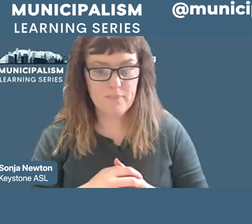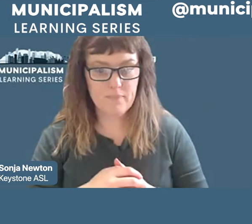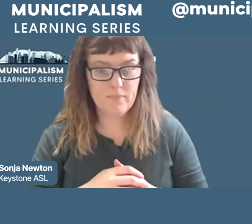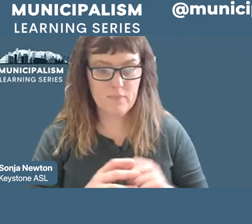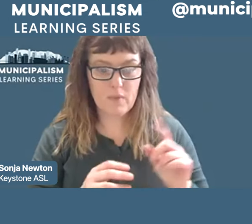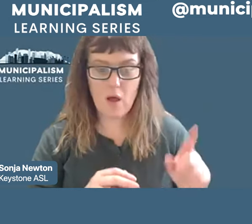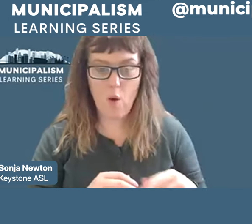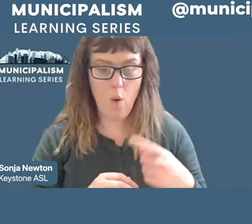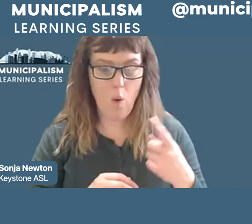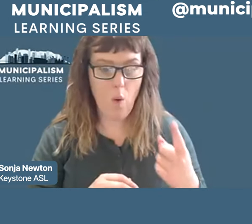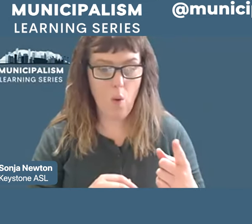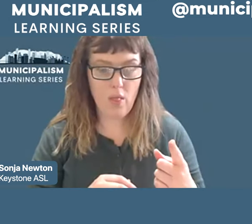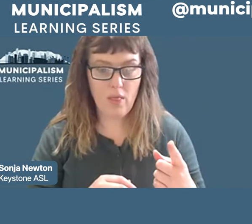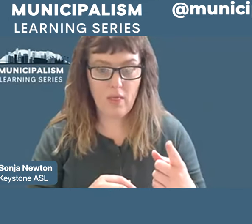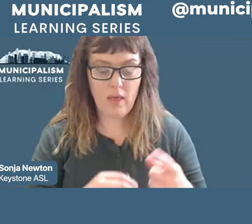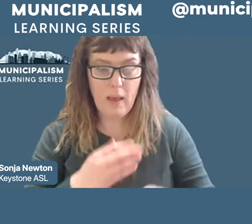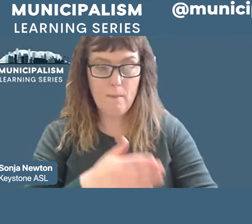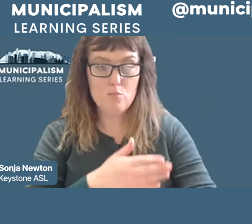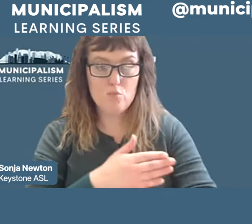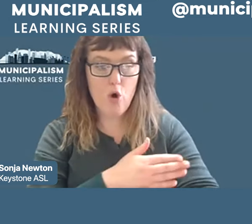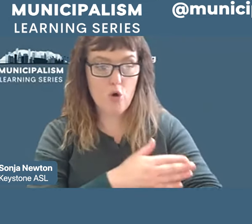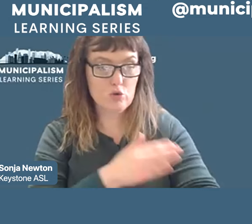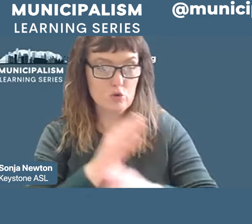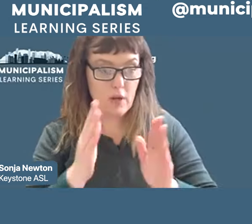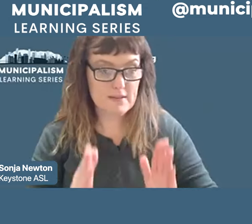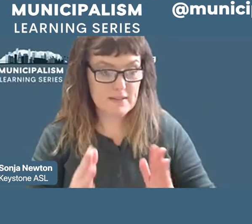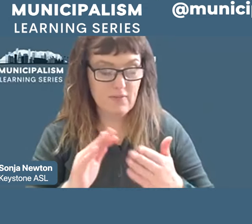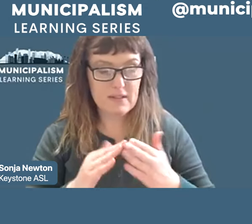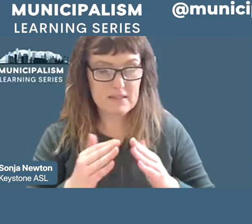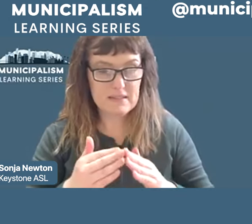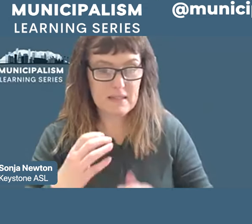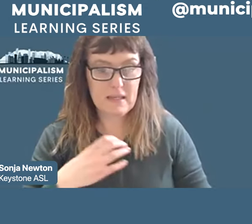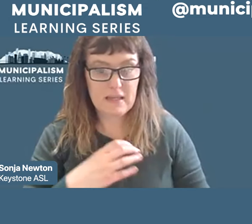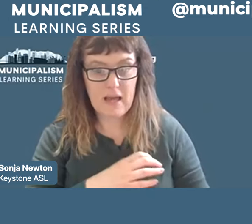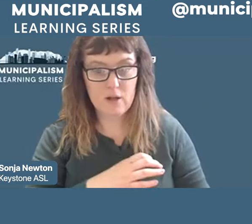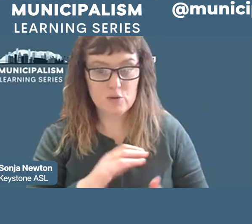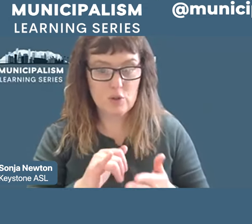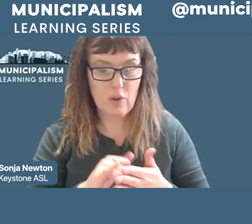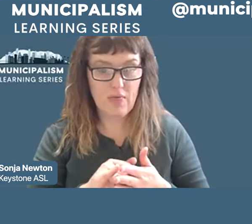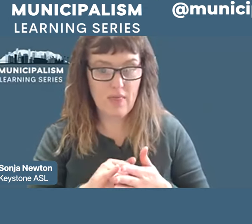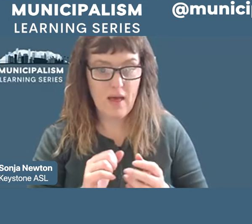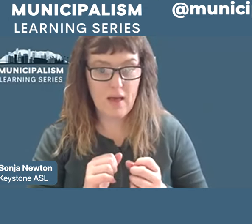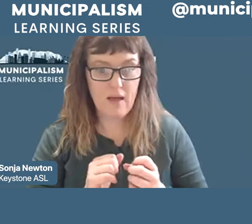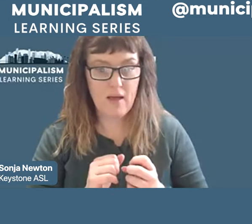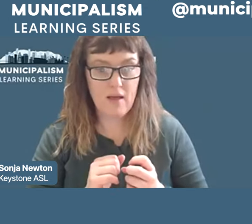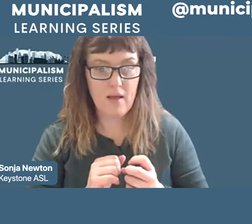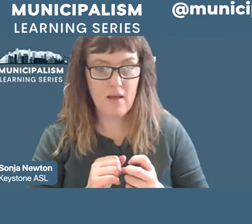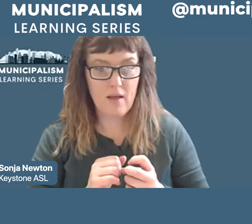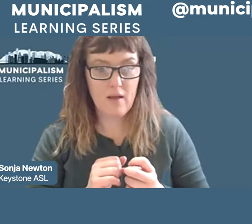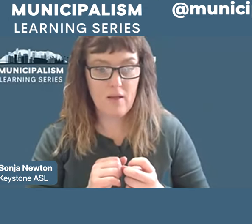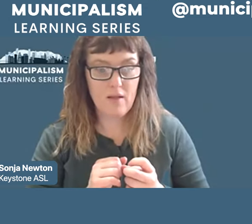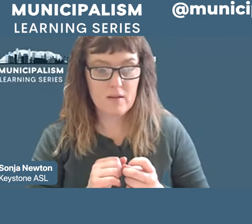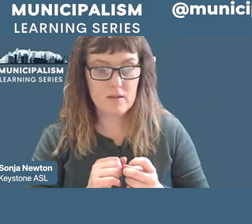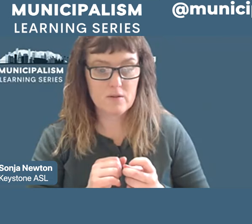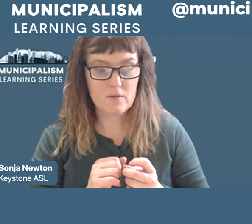in this city council that was full of people